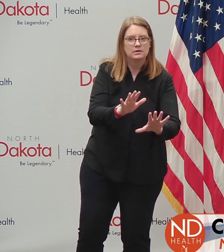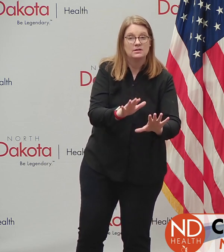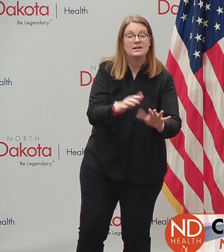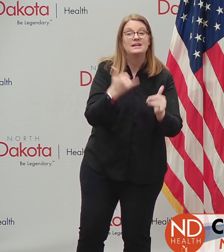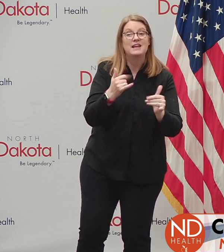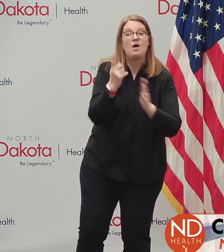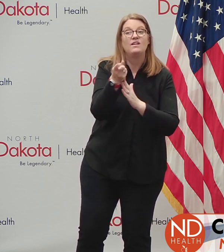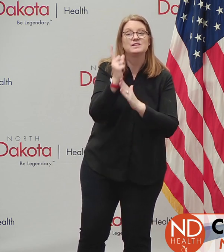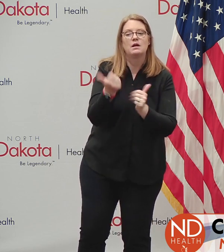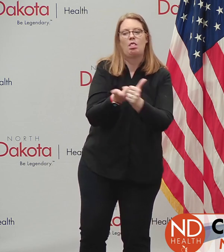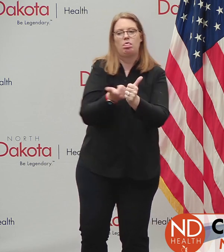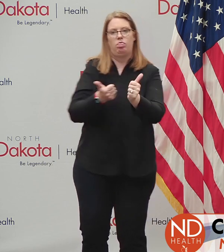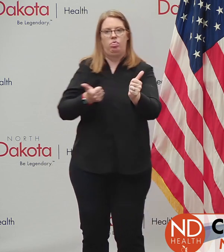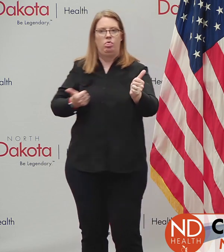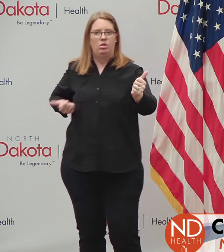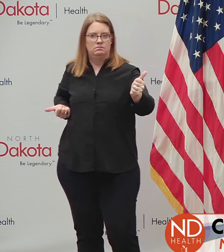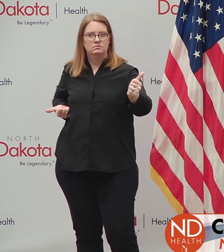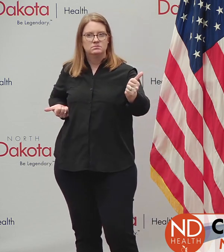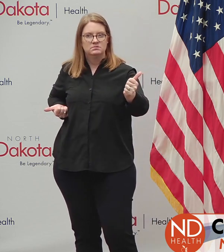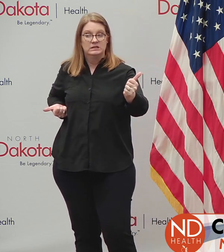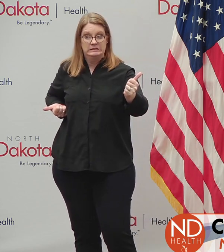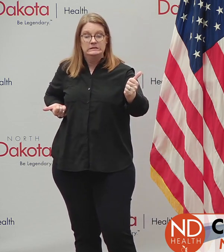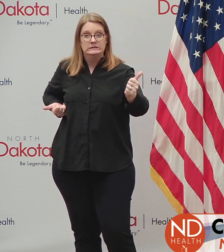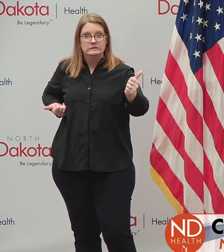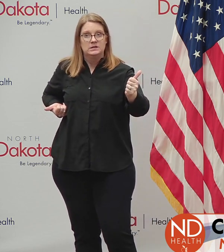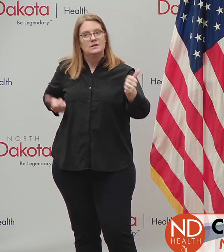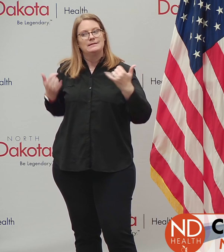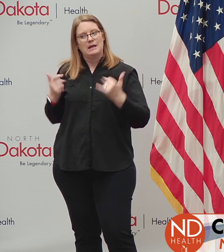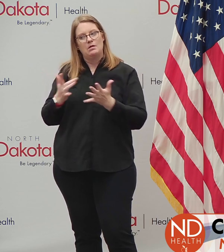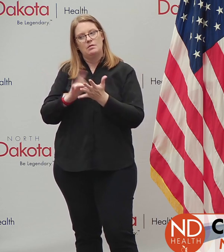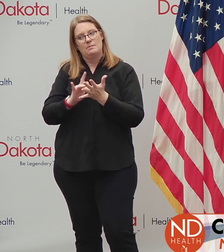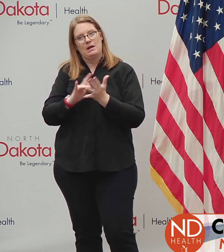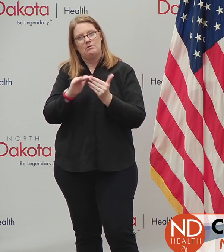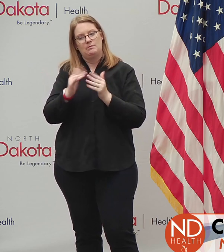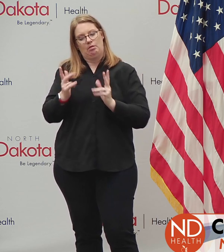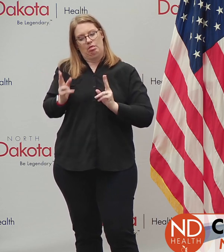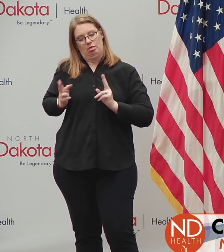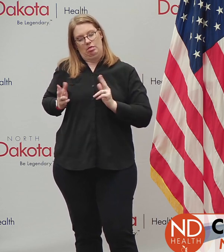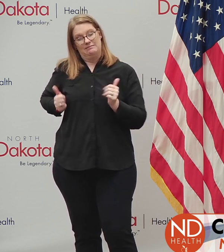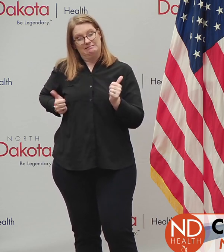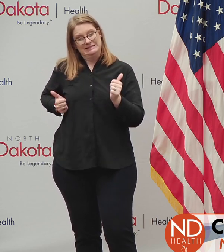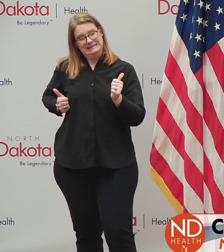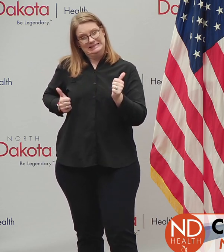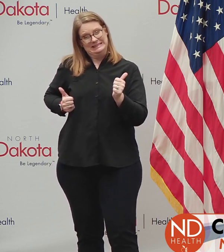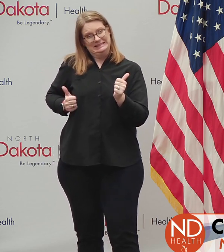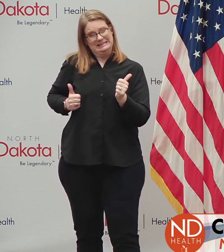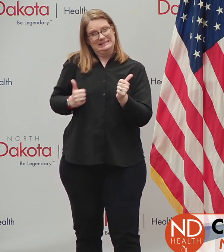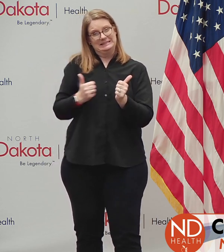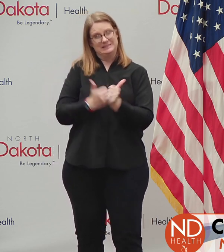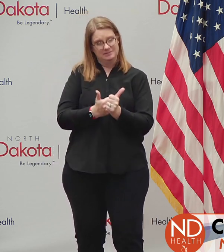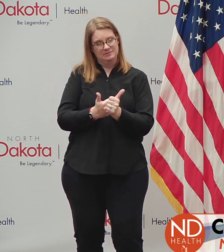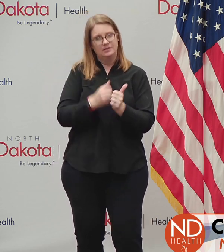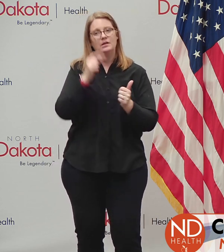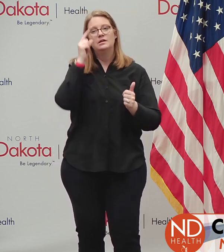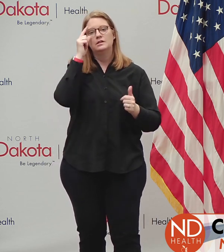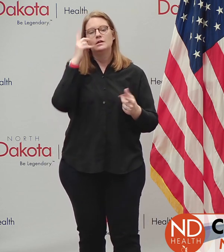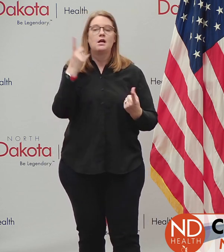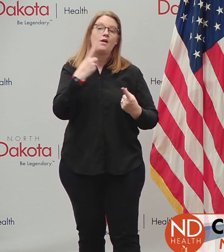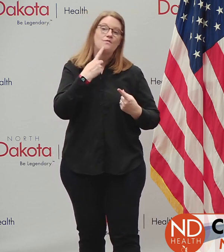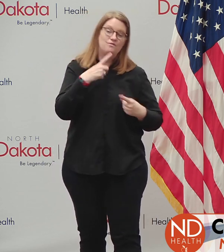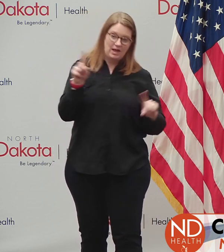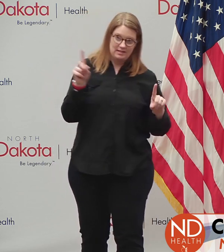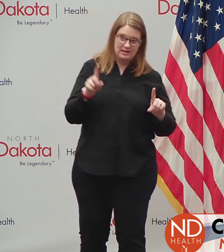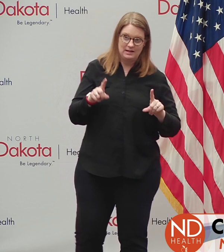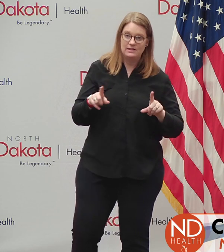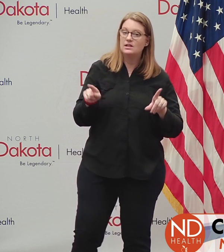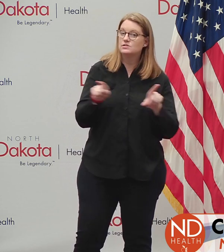backlog of unmet demand that the medical community has been catching up on. Finally, there is additional